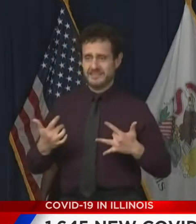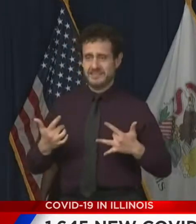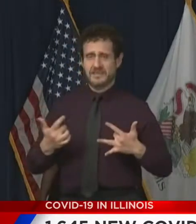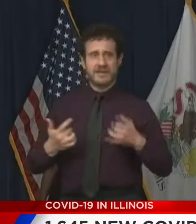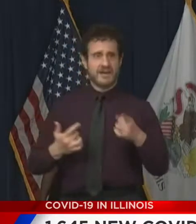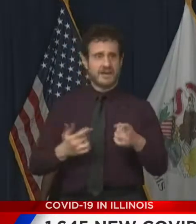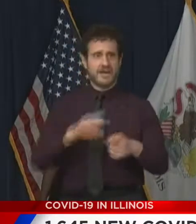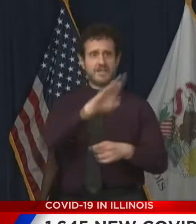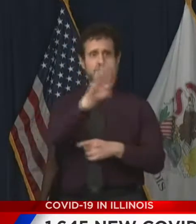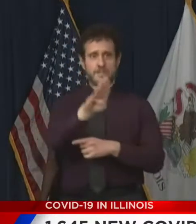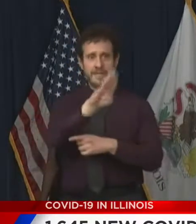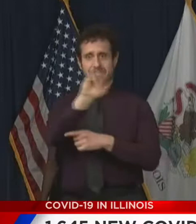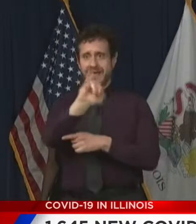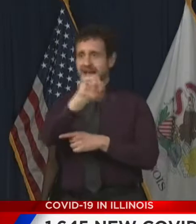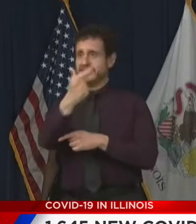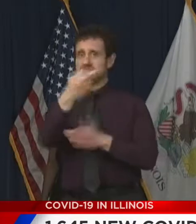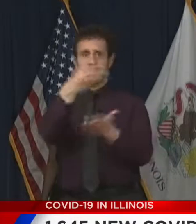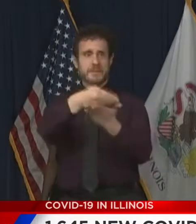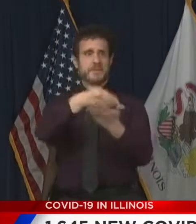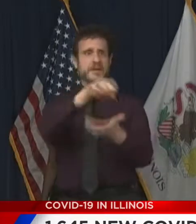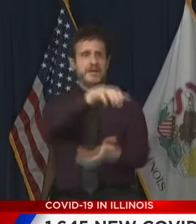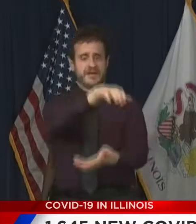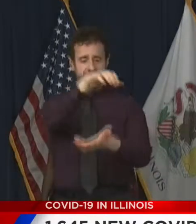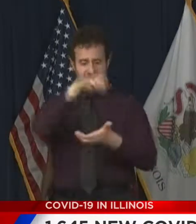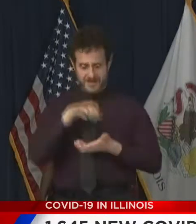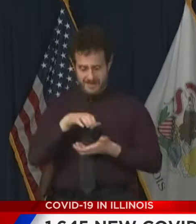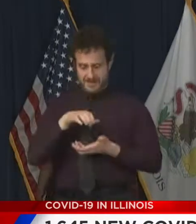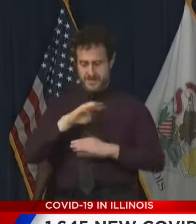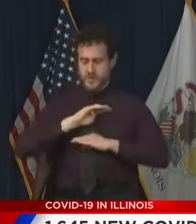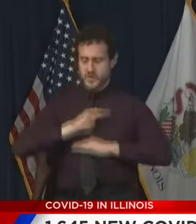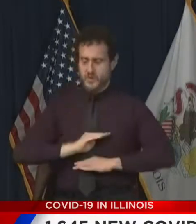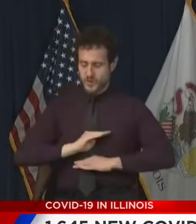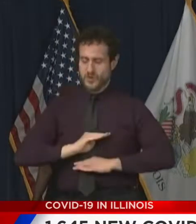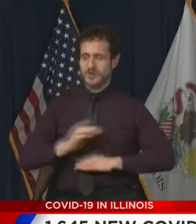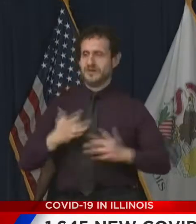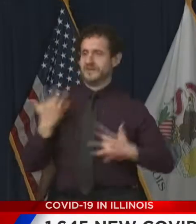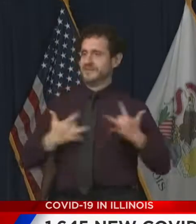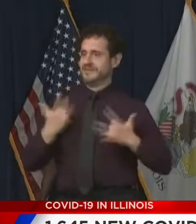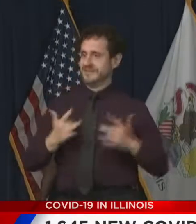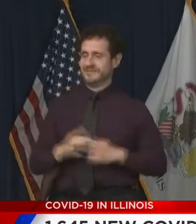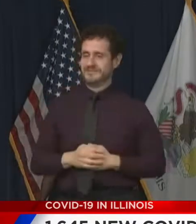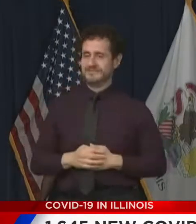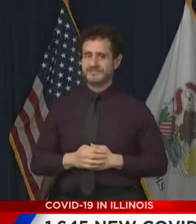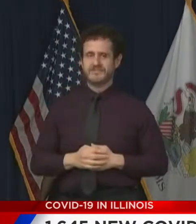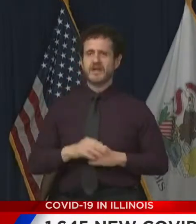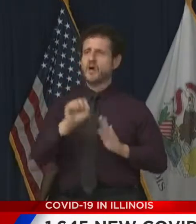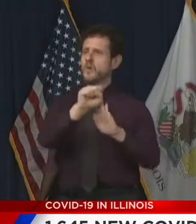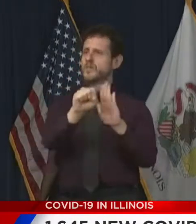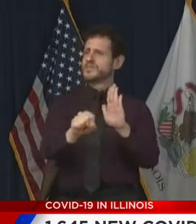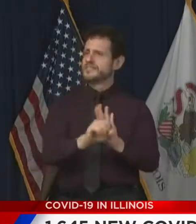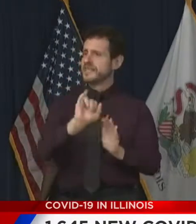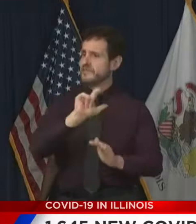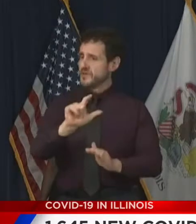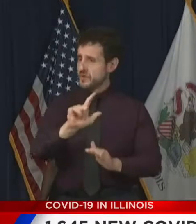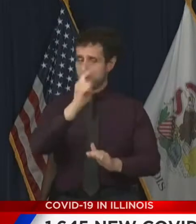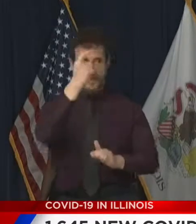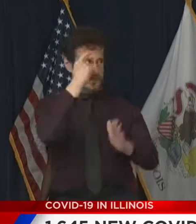of the BIG grant offered through the state of Illinois and Governor Pritzker.